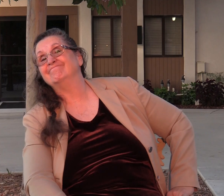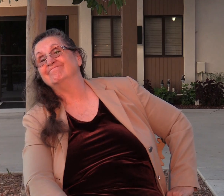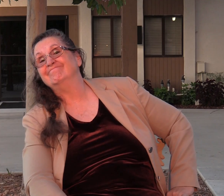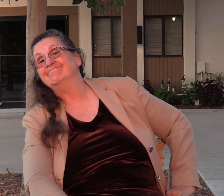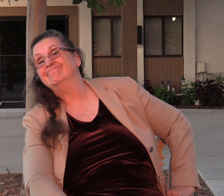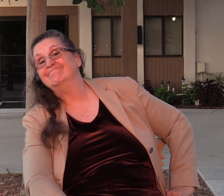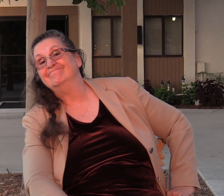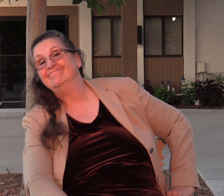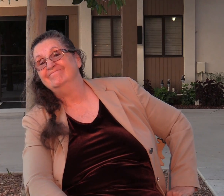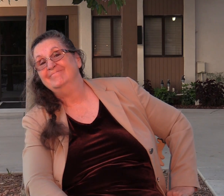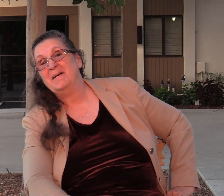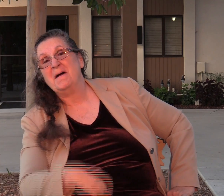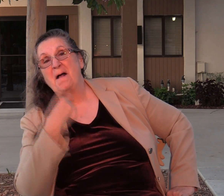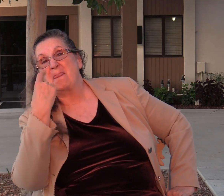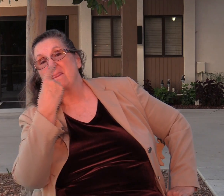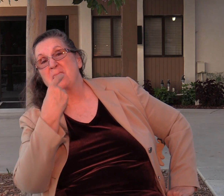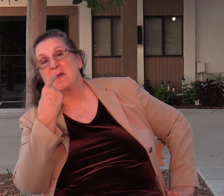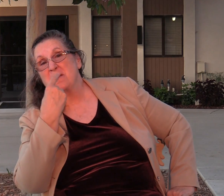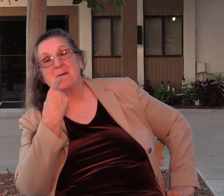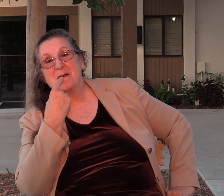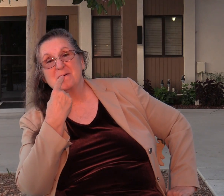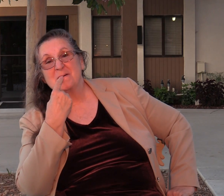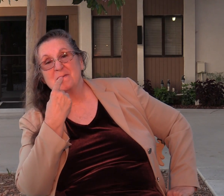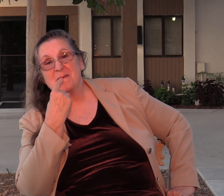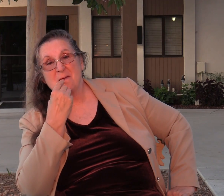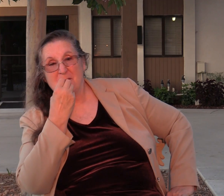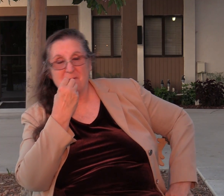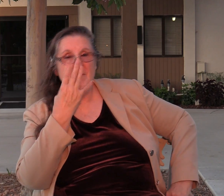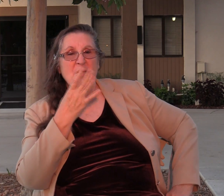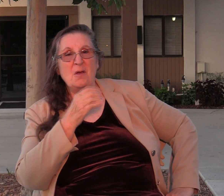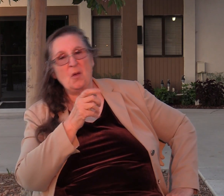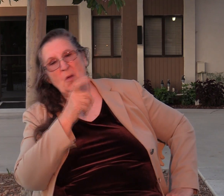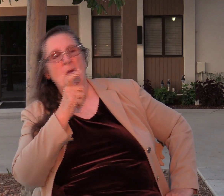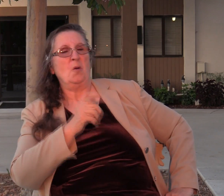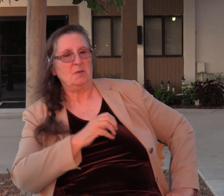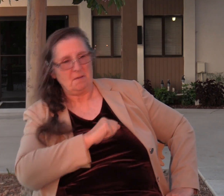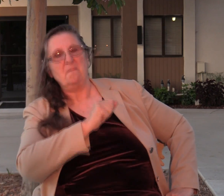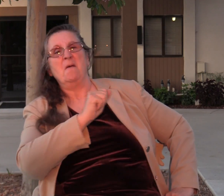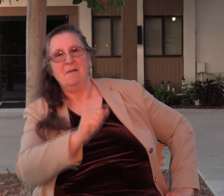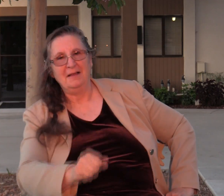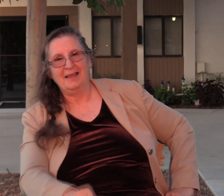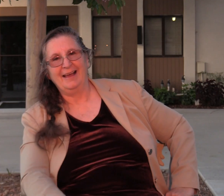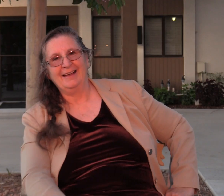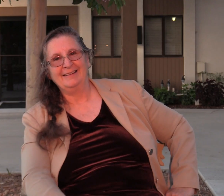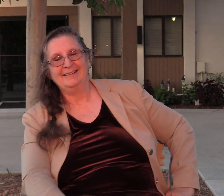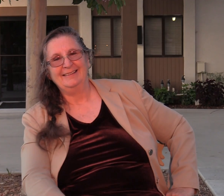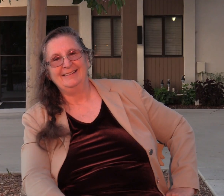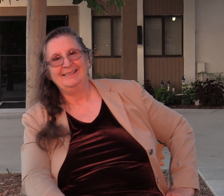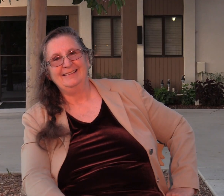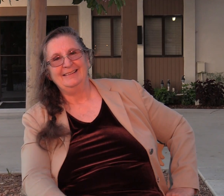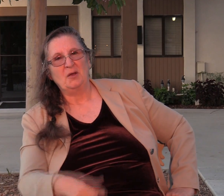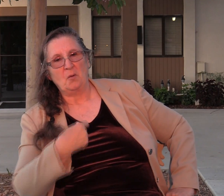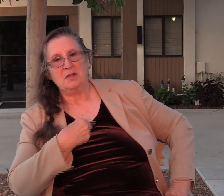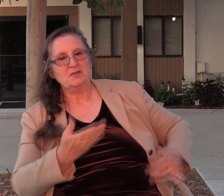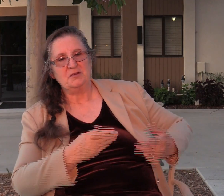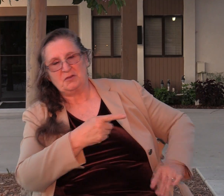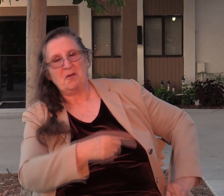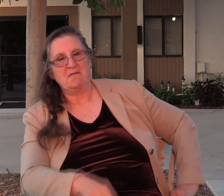the mouth with which you said who is Abimelech? That we should serve him. Are not